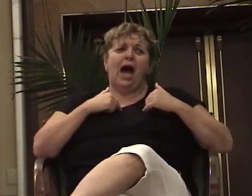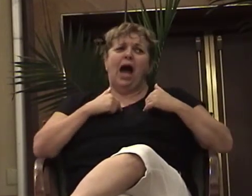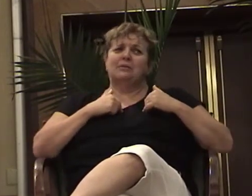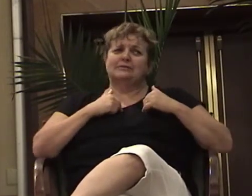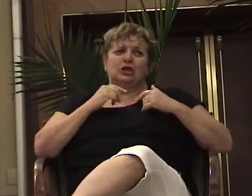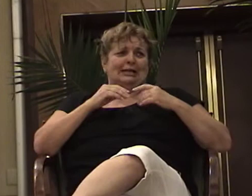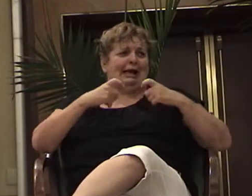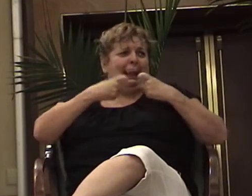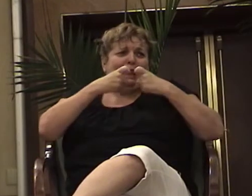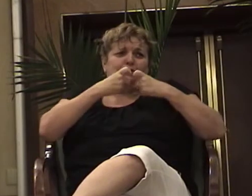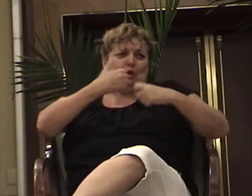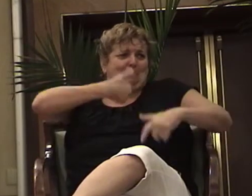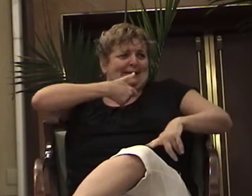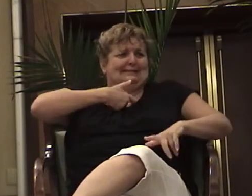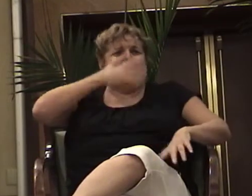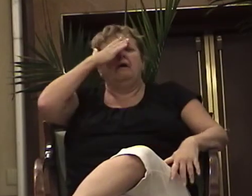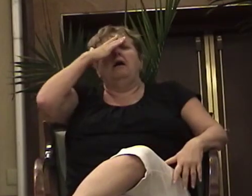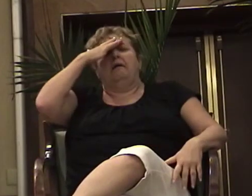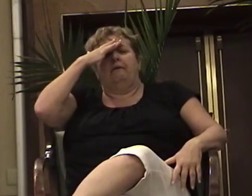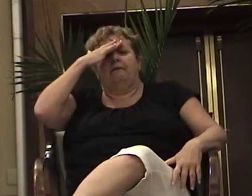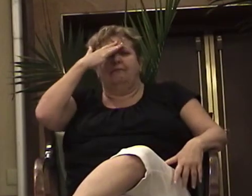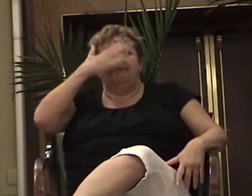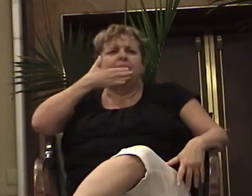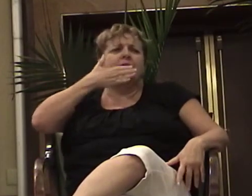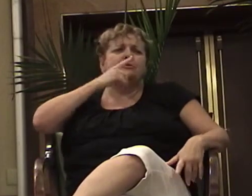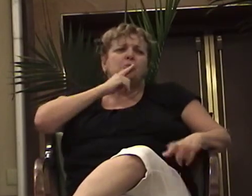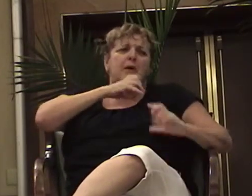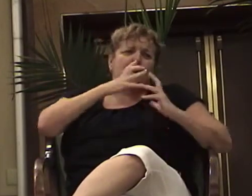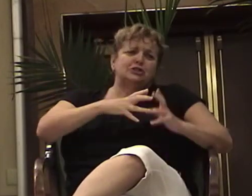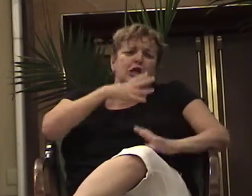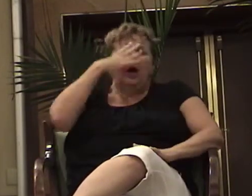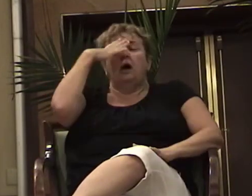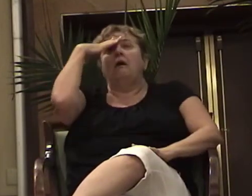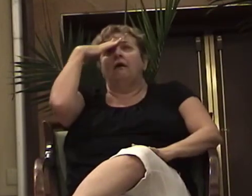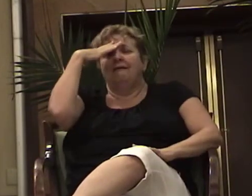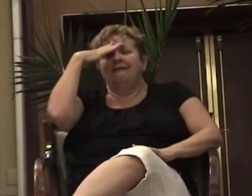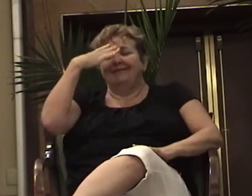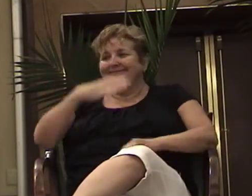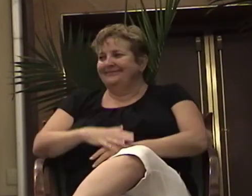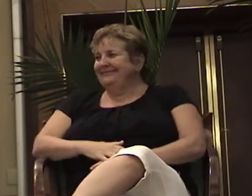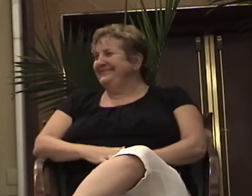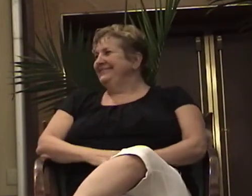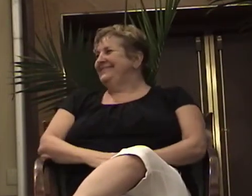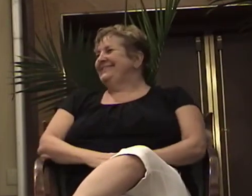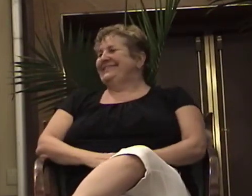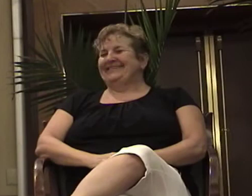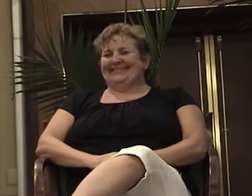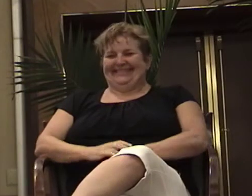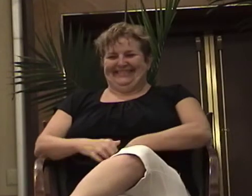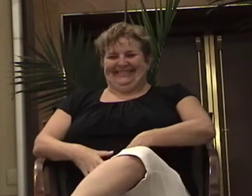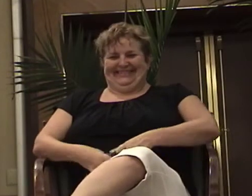Thank you very much. Thank you very much. you. And, uh,